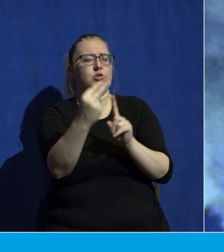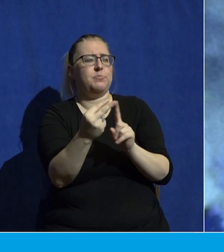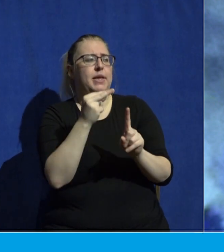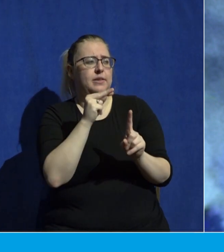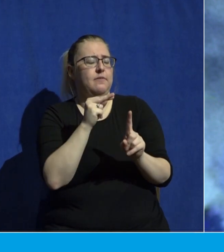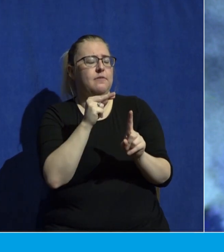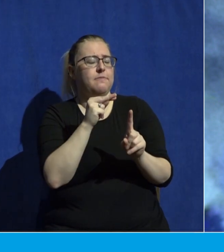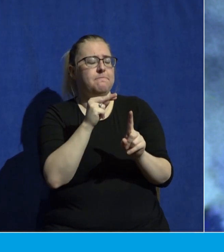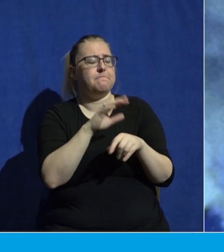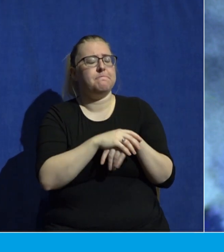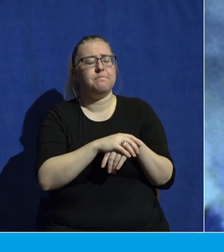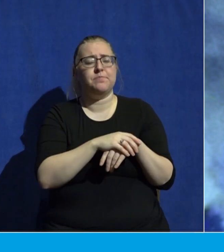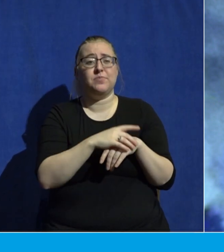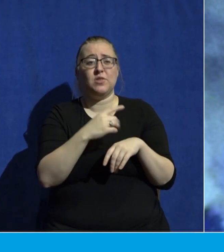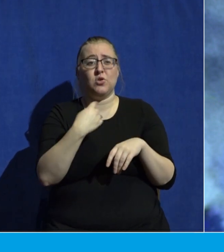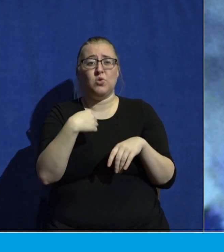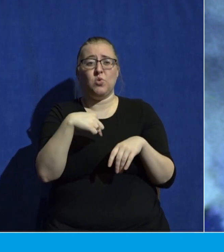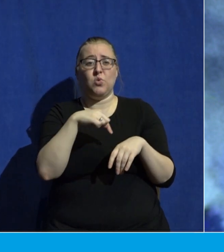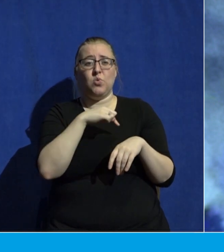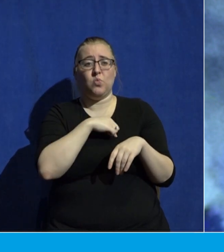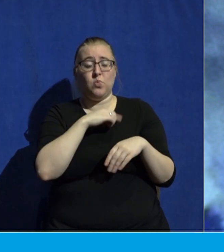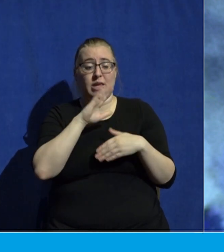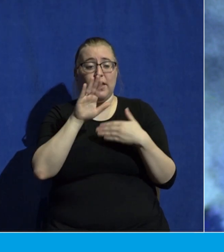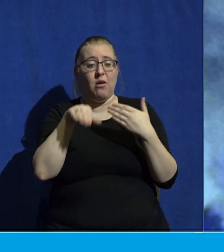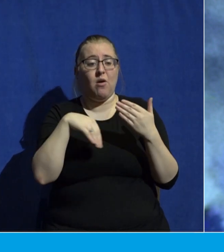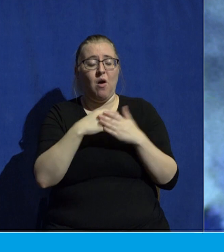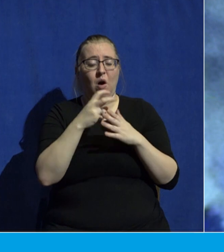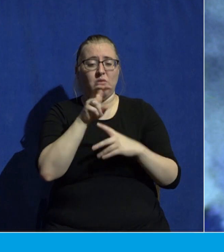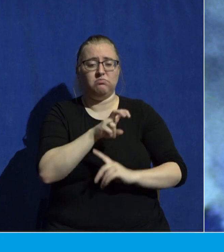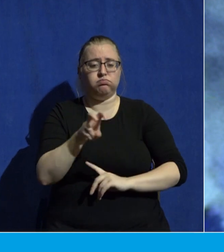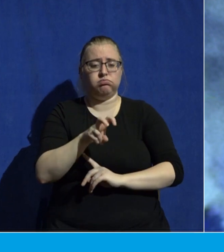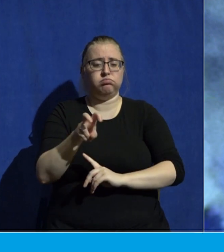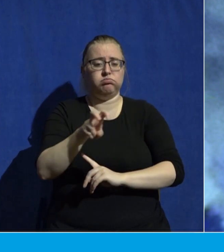are on our way to our own funeral.